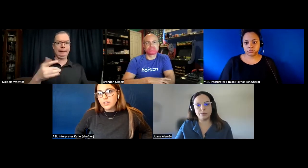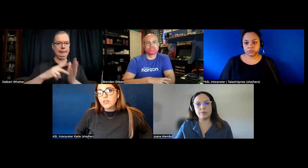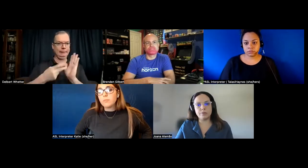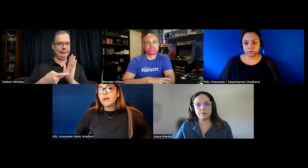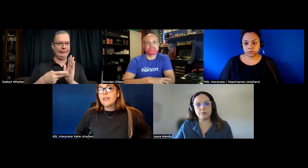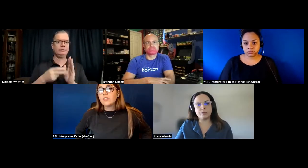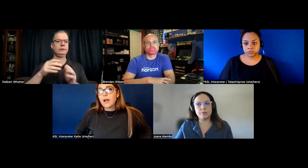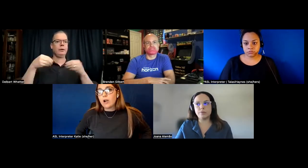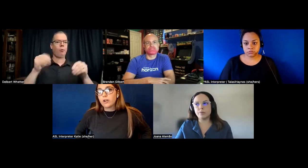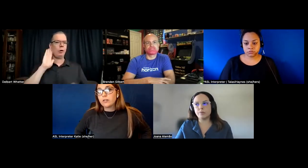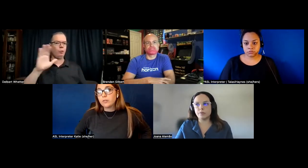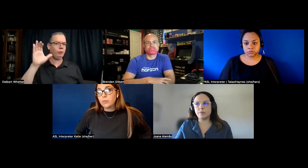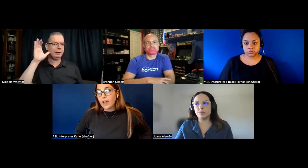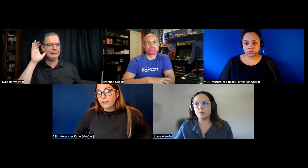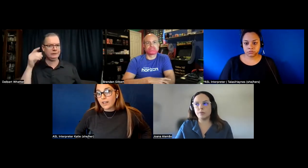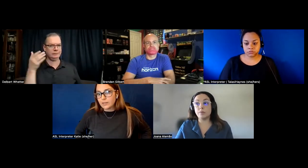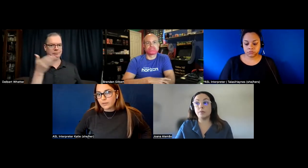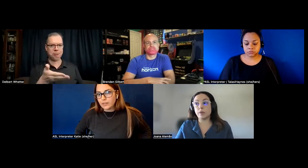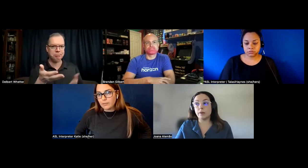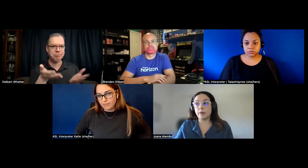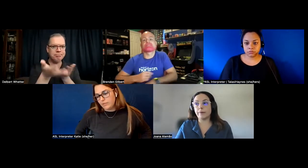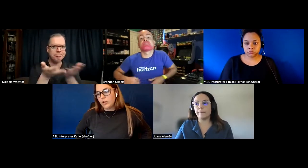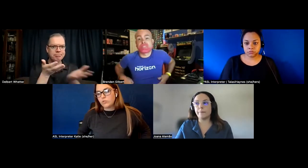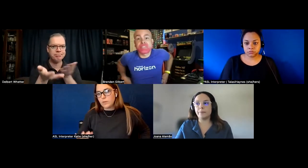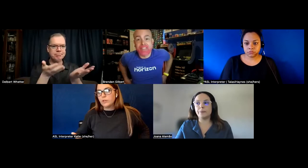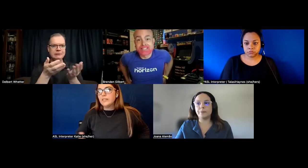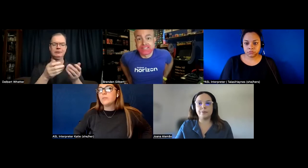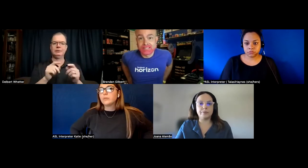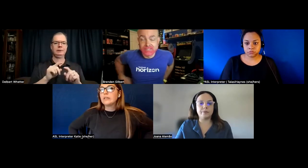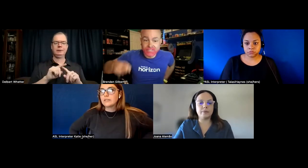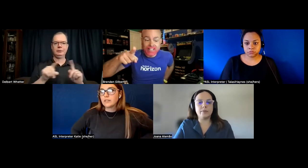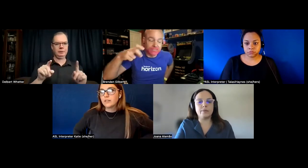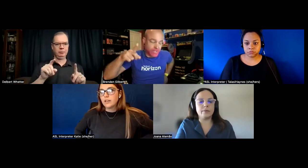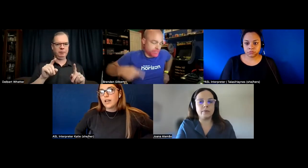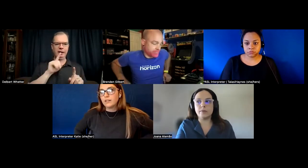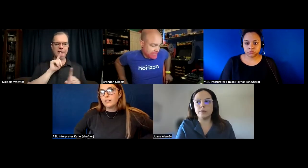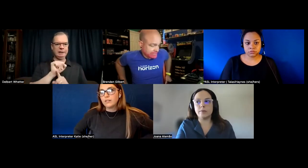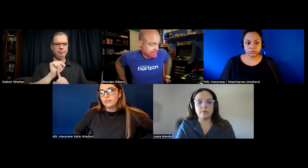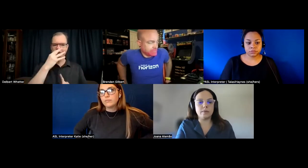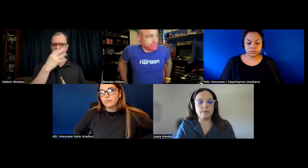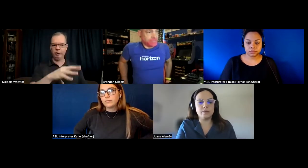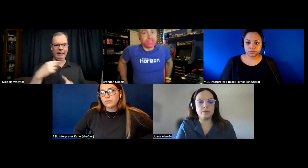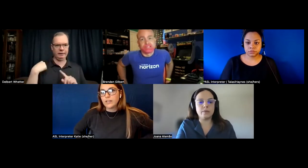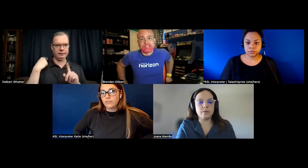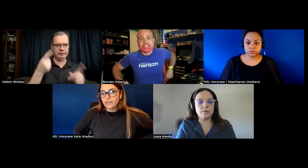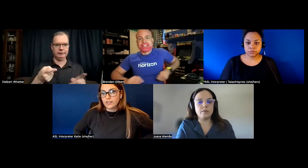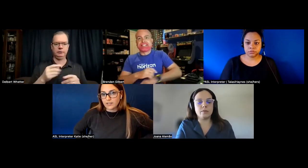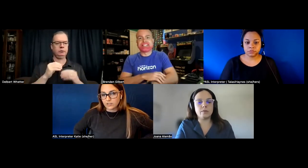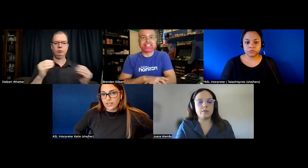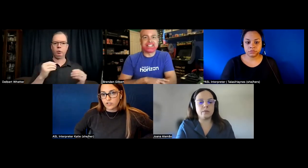the money and the power the people have that typically those people need to be able to listen and get advice and consultation